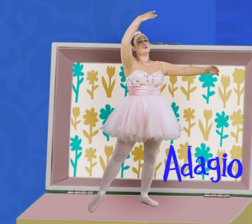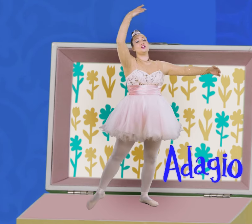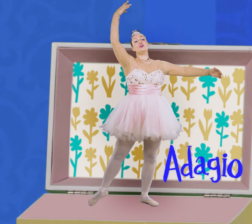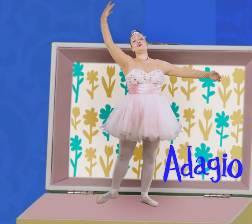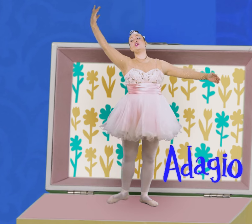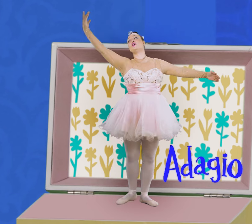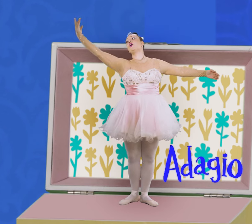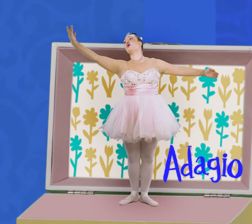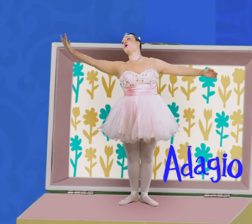Adagio